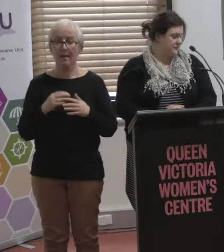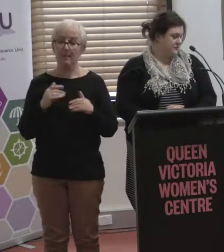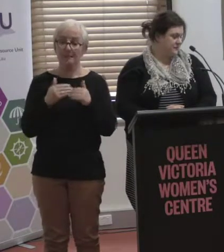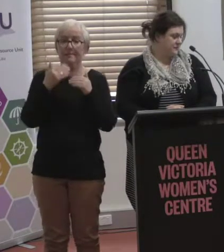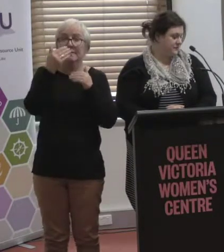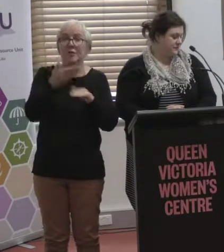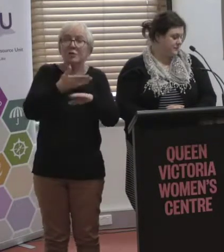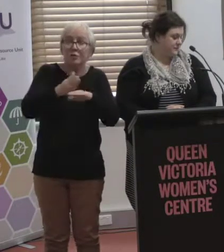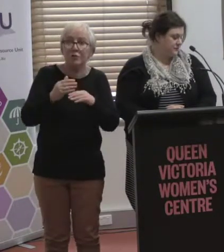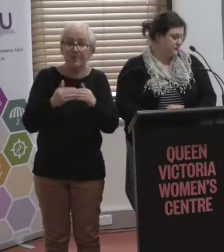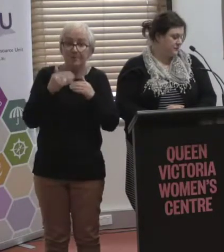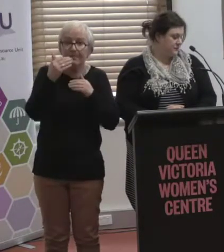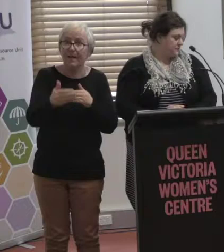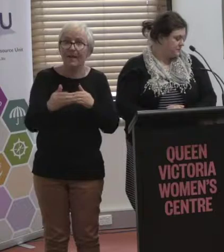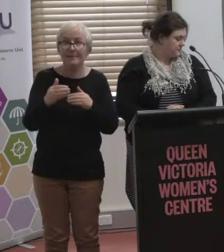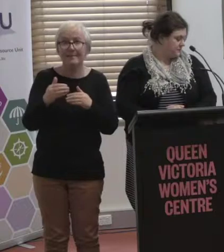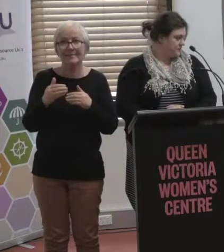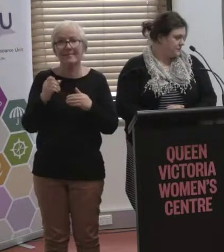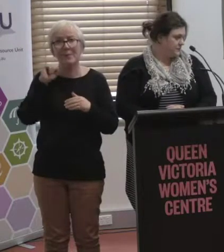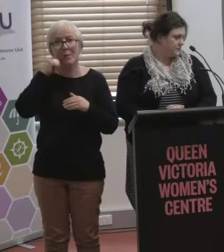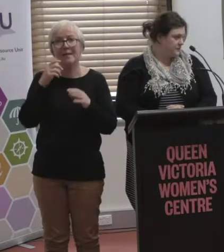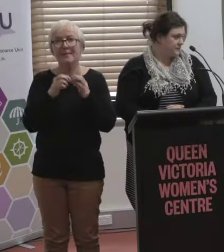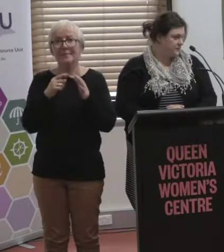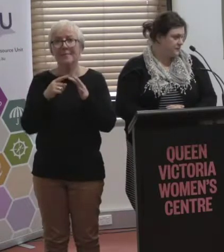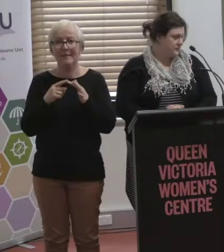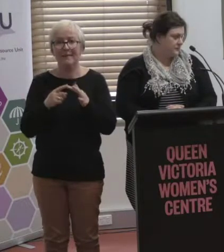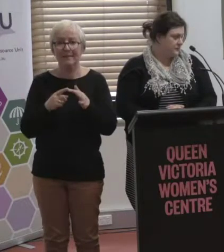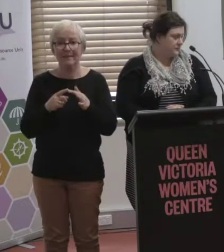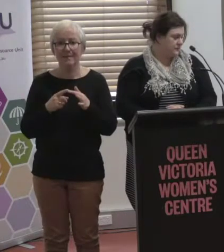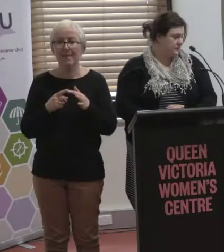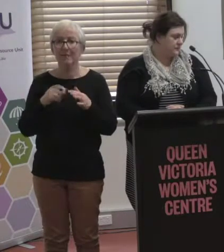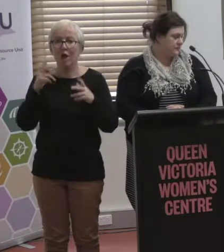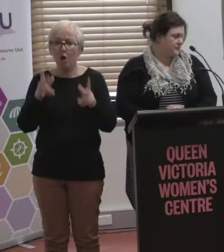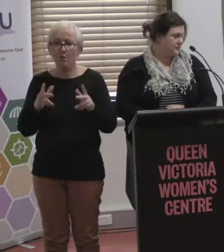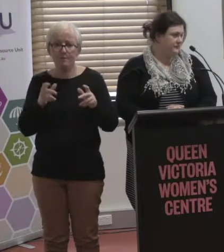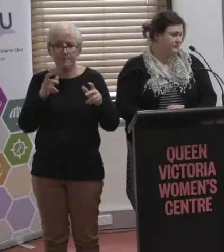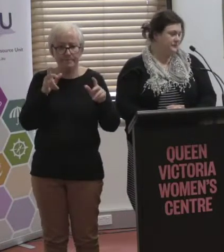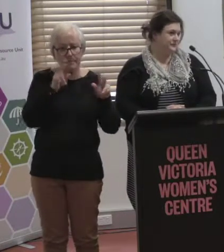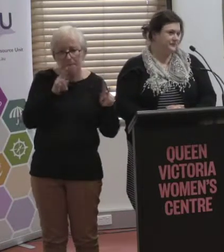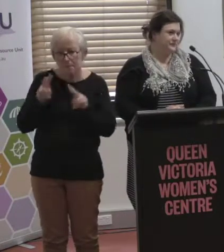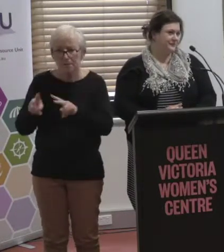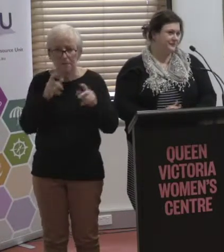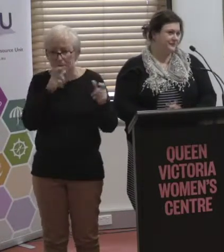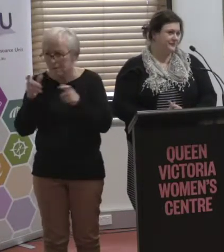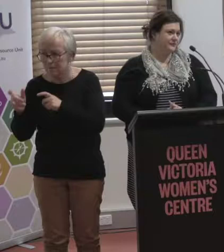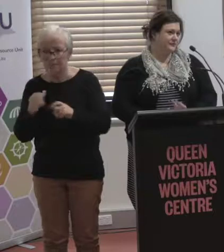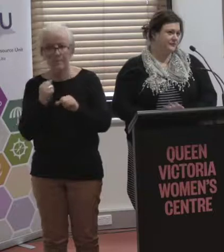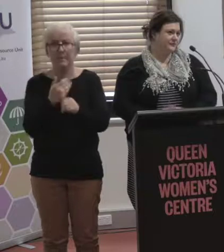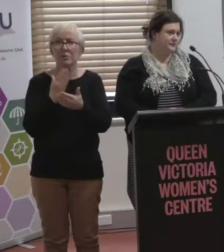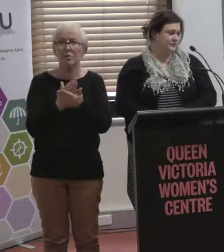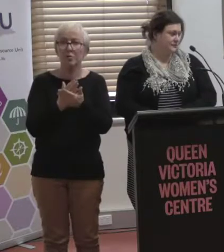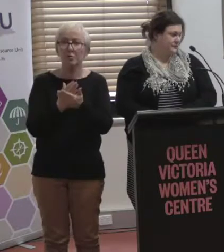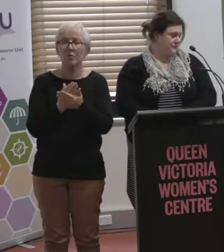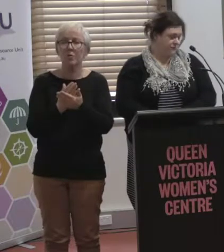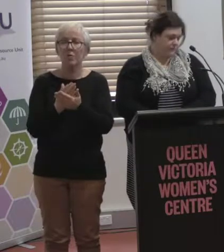phase, trust me, there will be a lot of, you know, scrutineering around that and supervision and a few people being